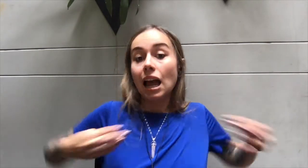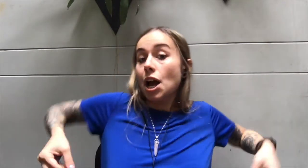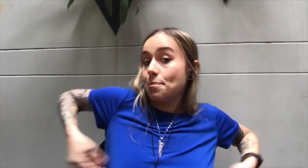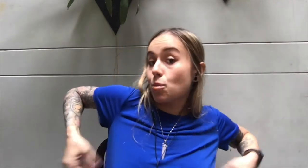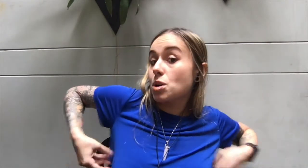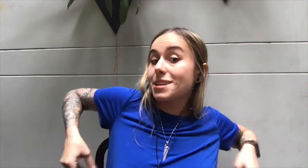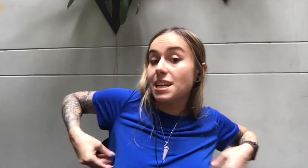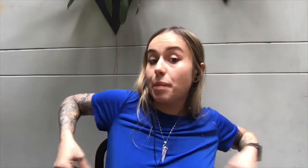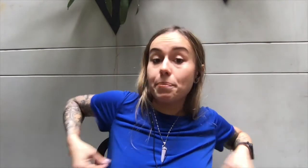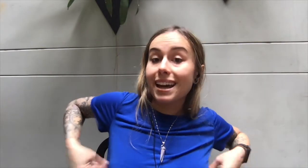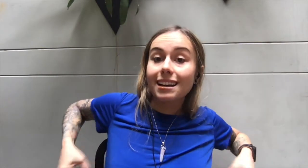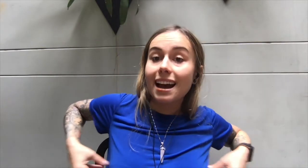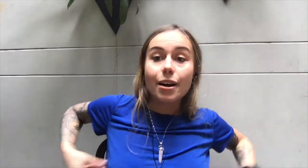More money in my bank account.